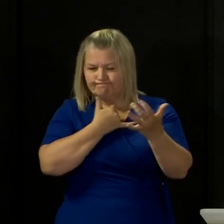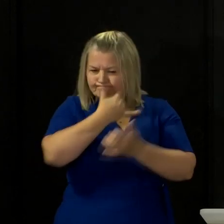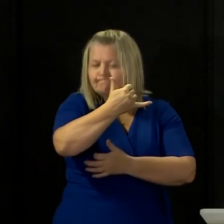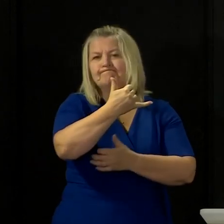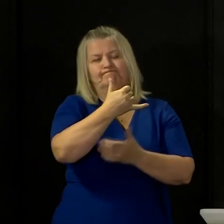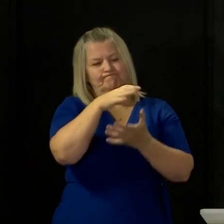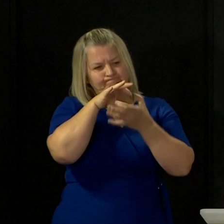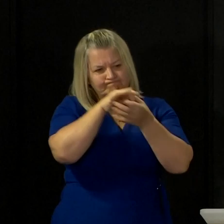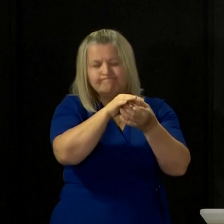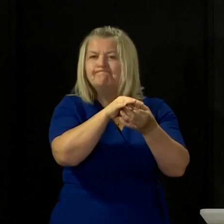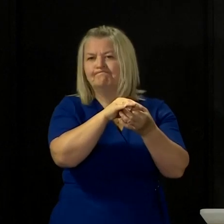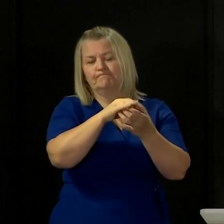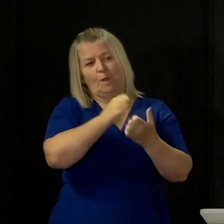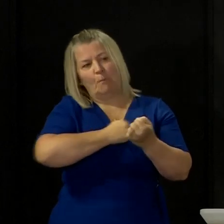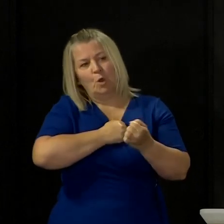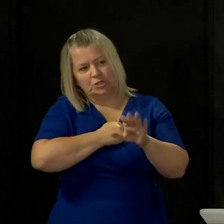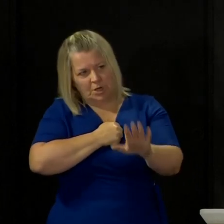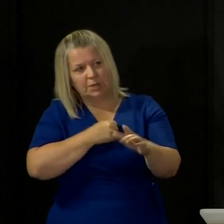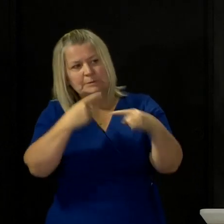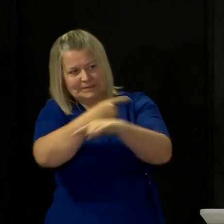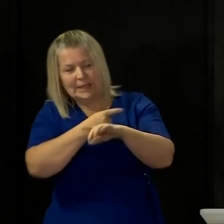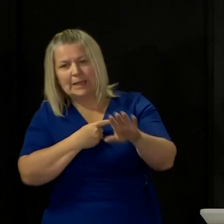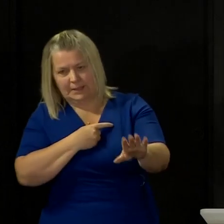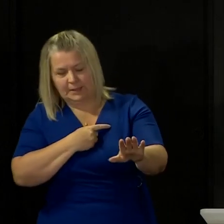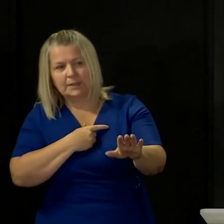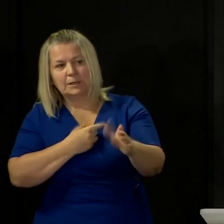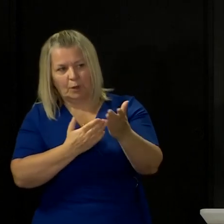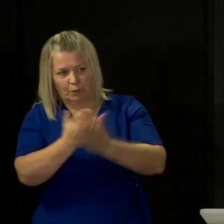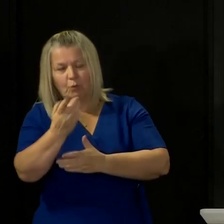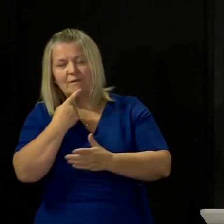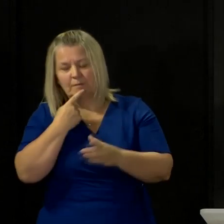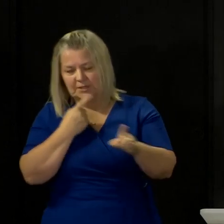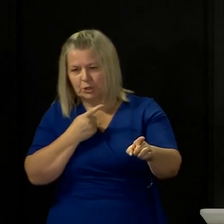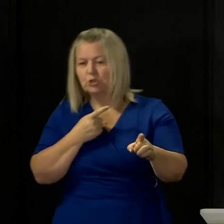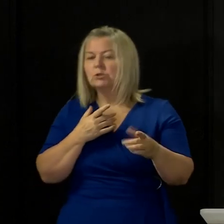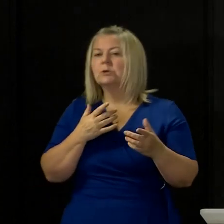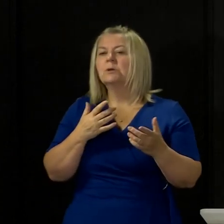for any mistake, and to go through some of the information that I've given today.